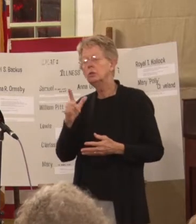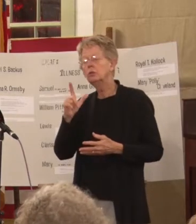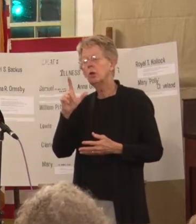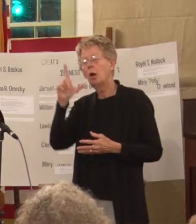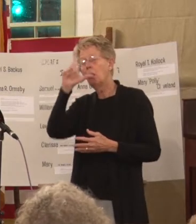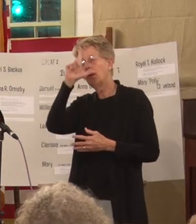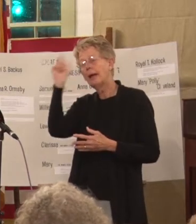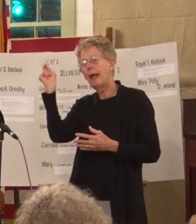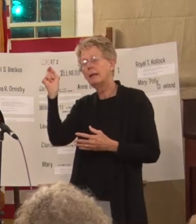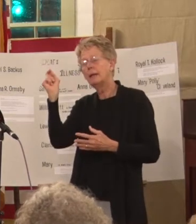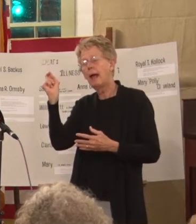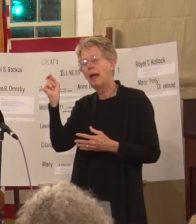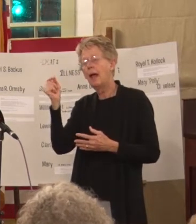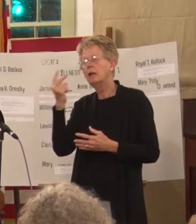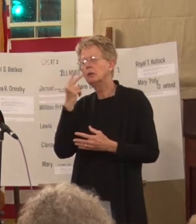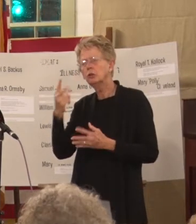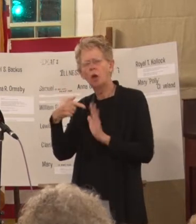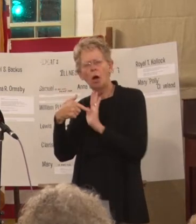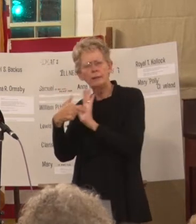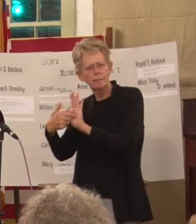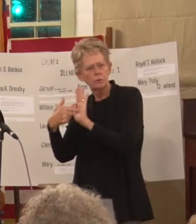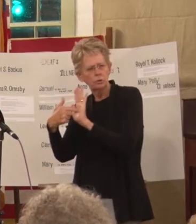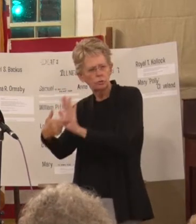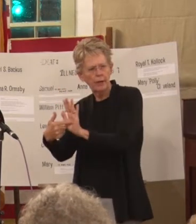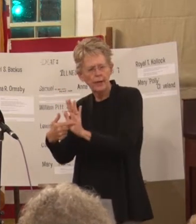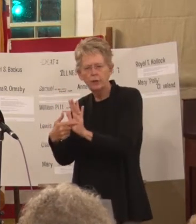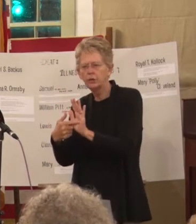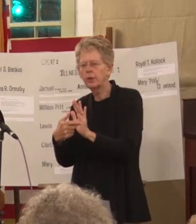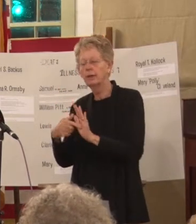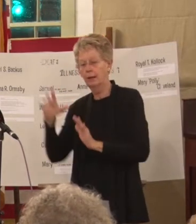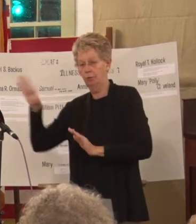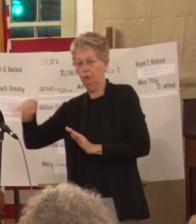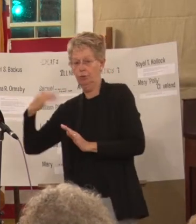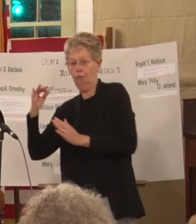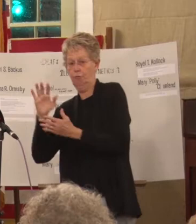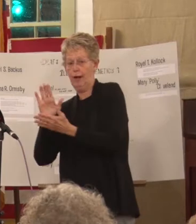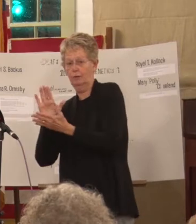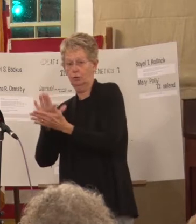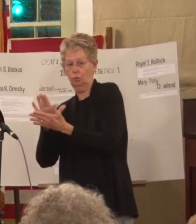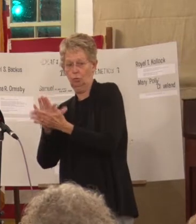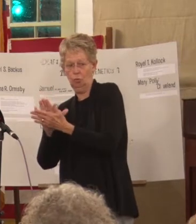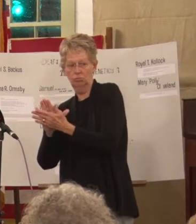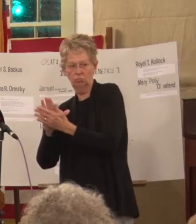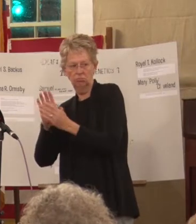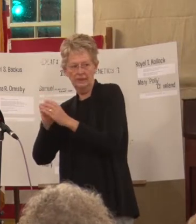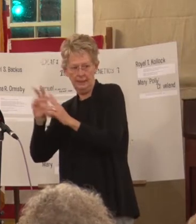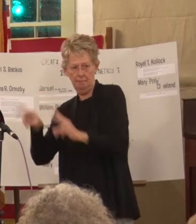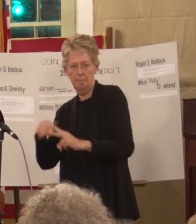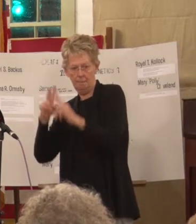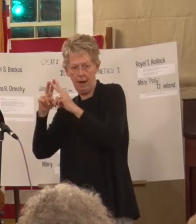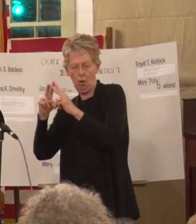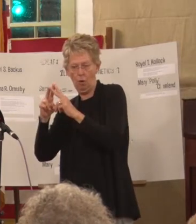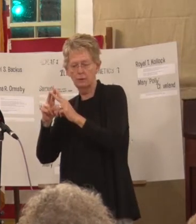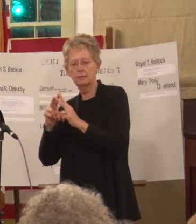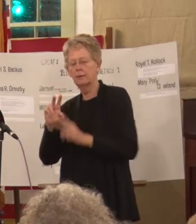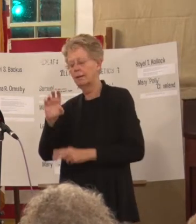saw a demonstration by the French school in Paris, with the Abedin Sicard, and the Montclair,